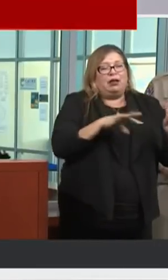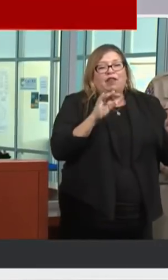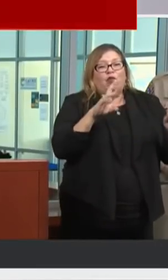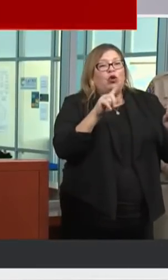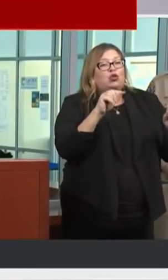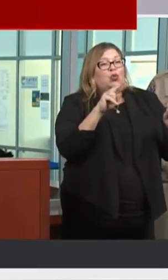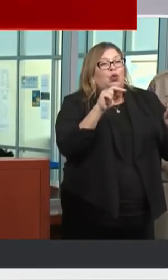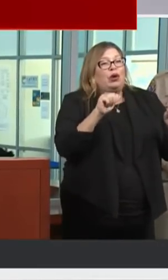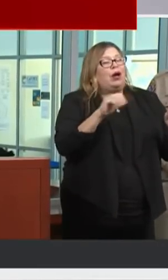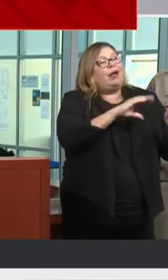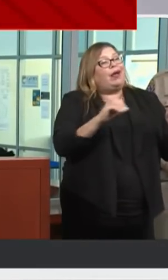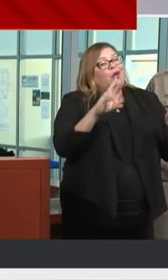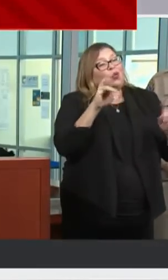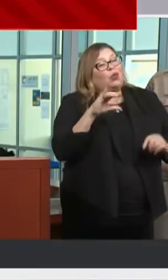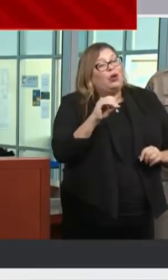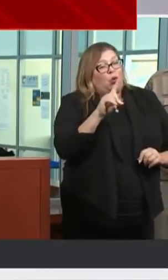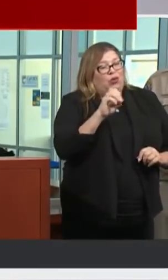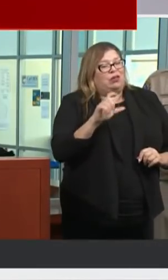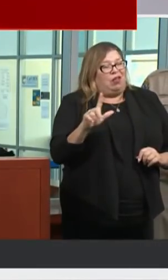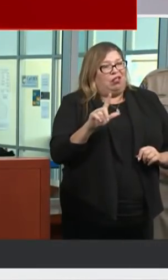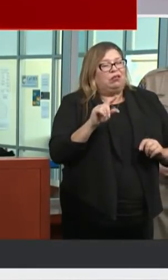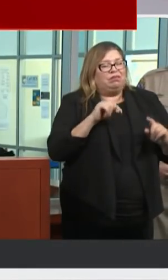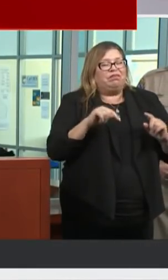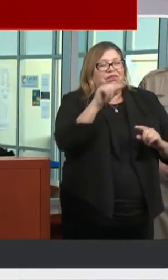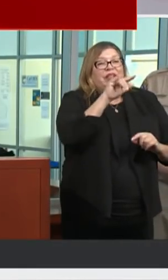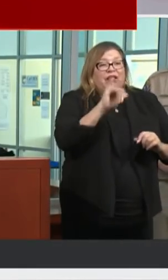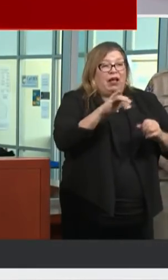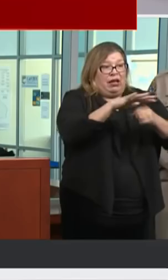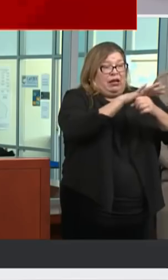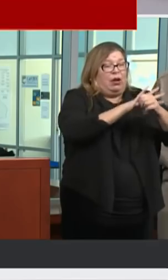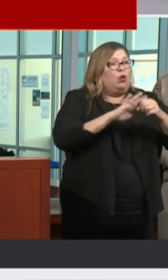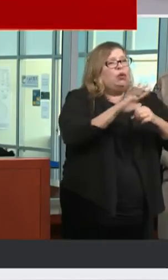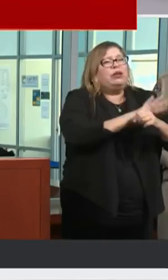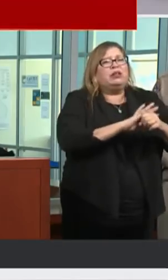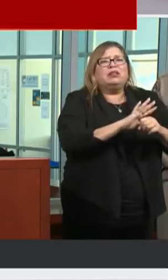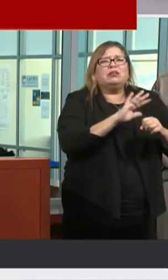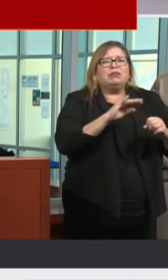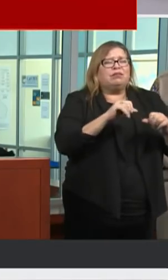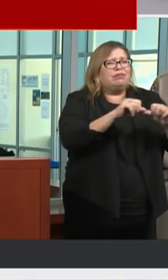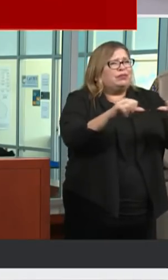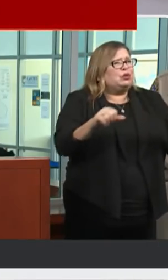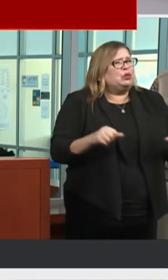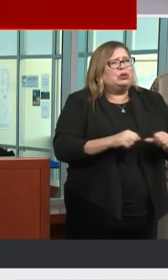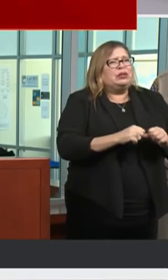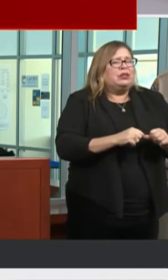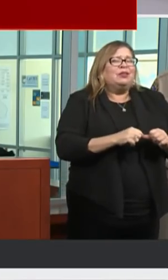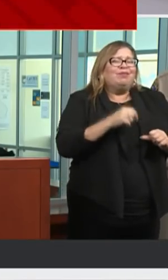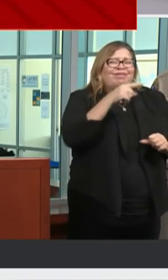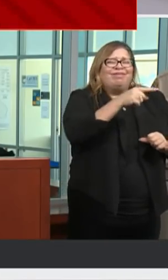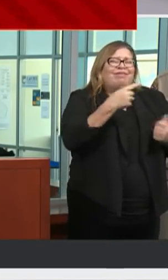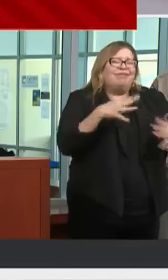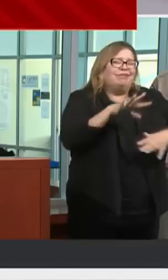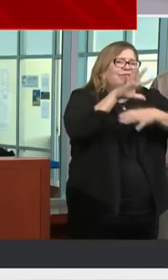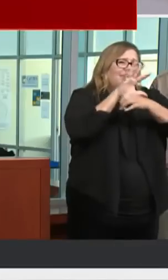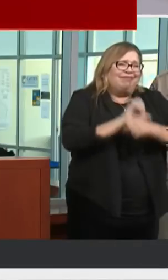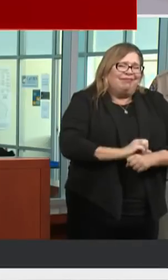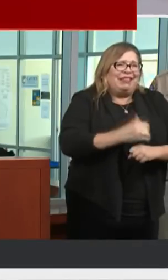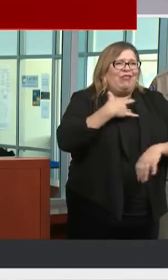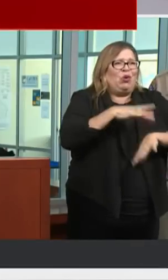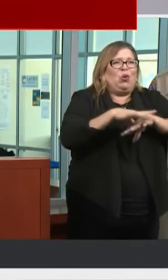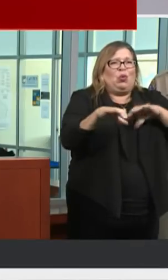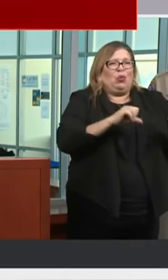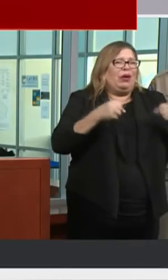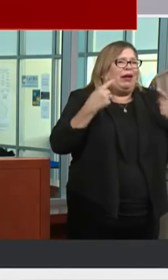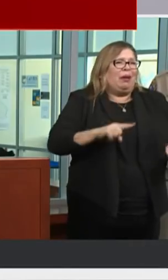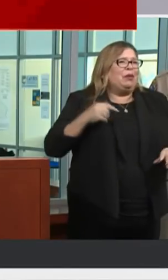and Riodale. And it's not an area where they're strangers to earthquakes. They've had pretty good sizable